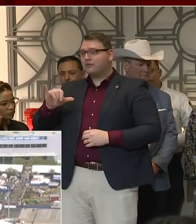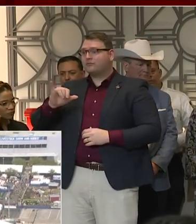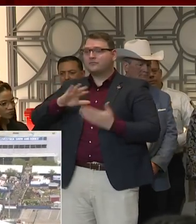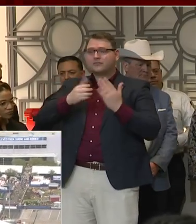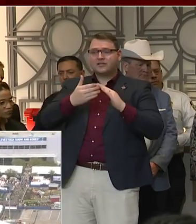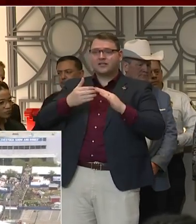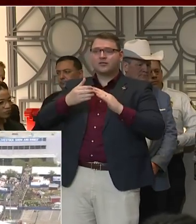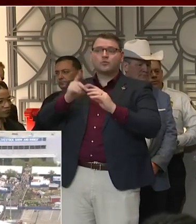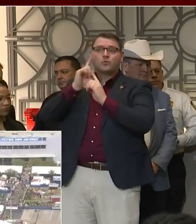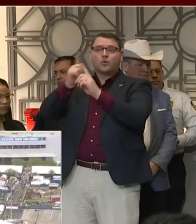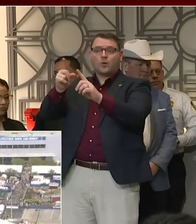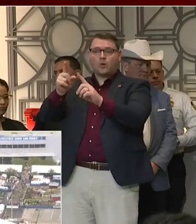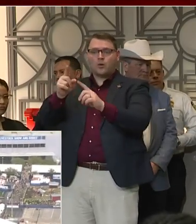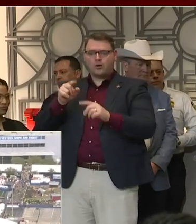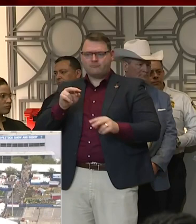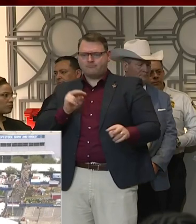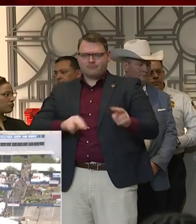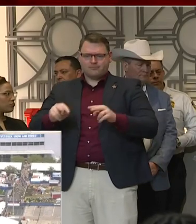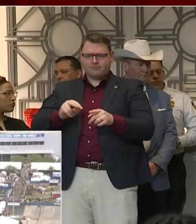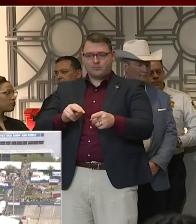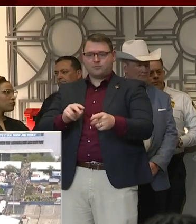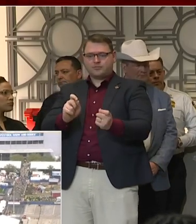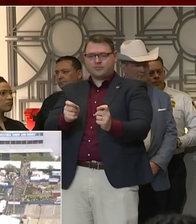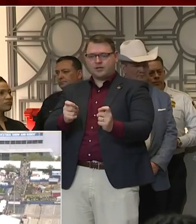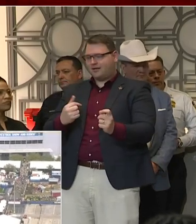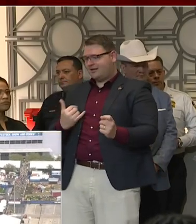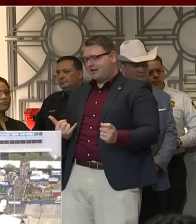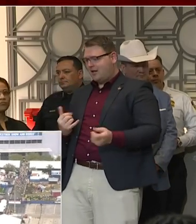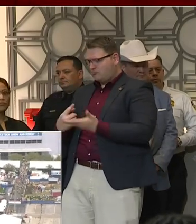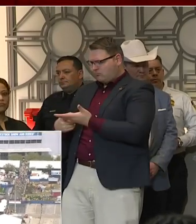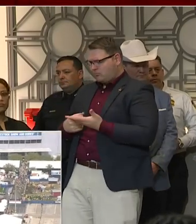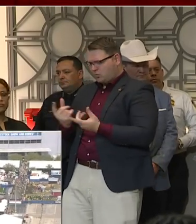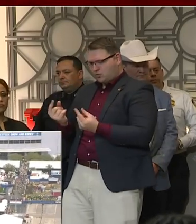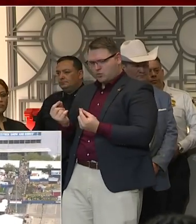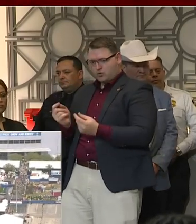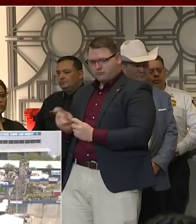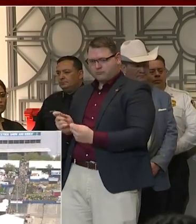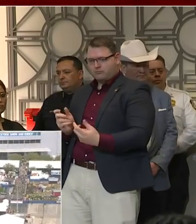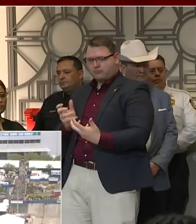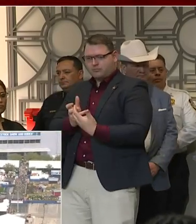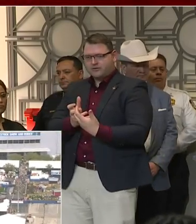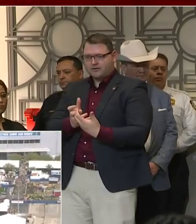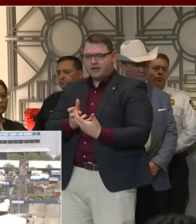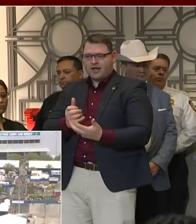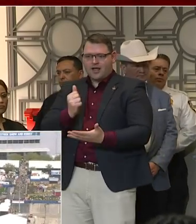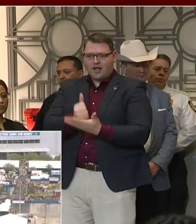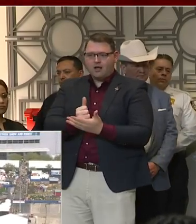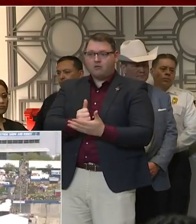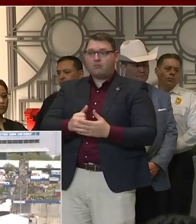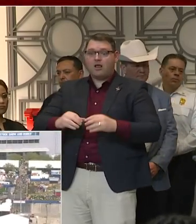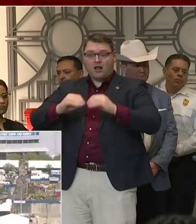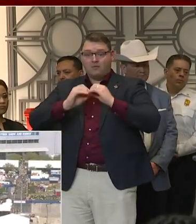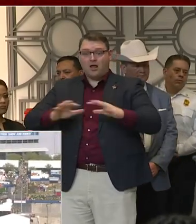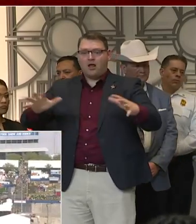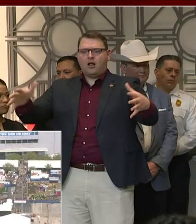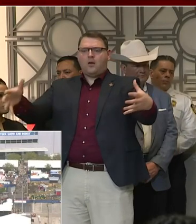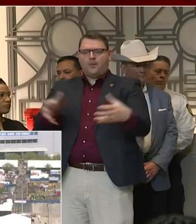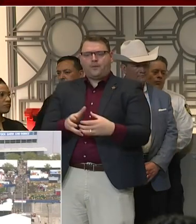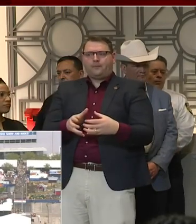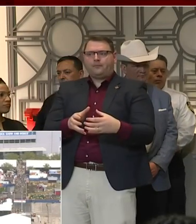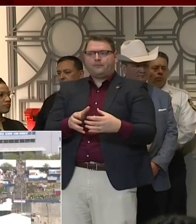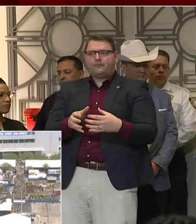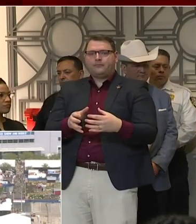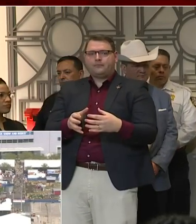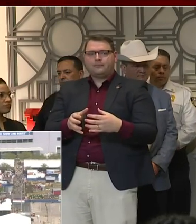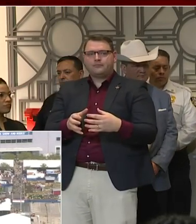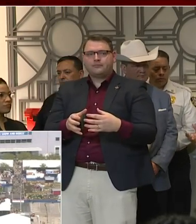to do everything we can to be proactive, to contain, and to mitigate. And if we do that collectively, if we do that collectively,